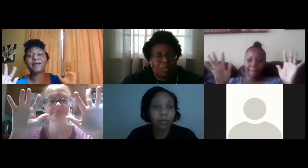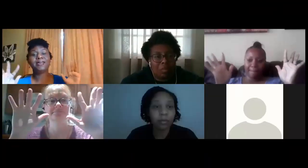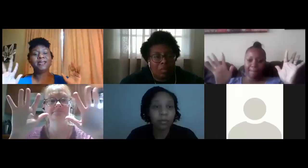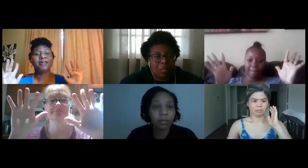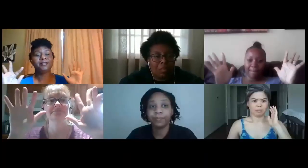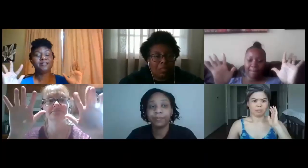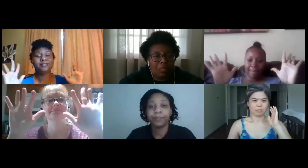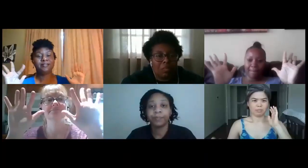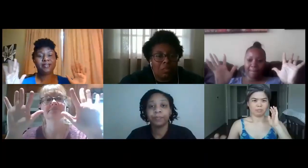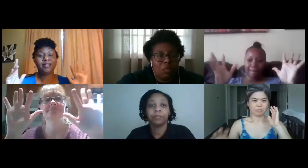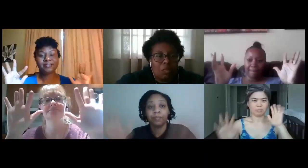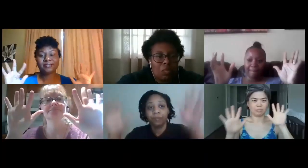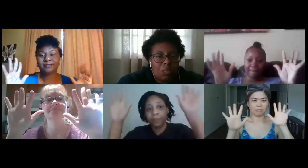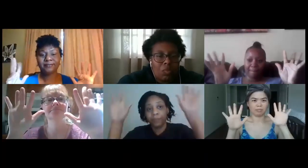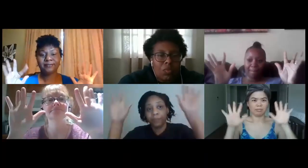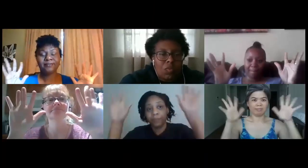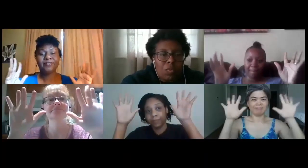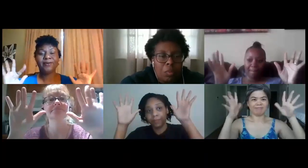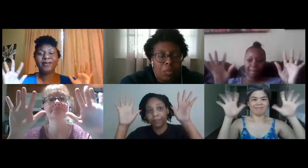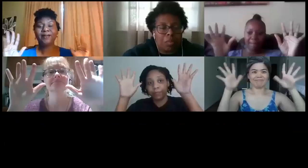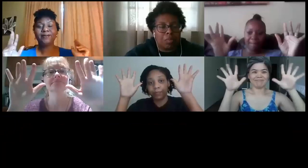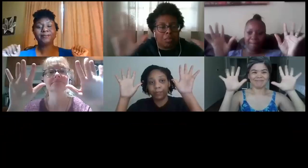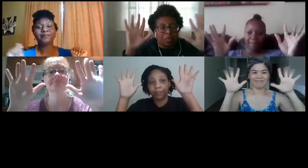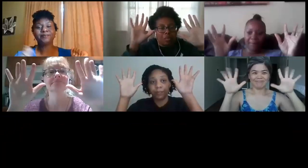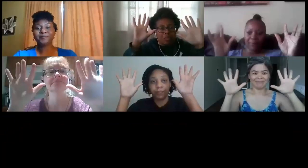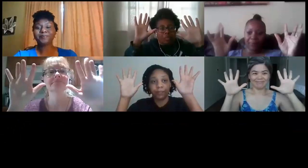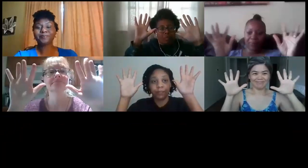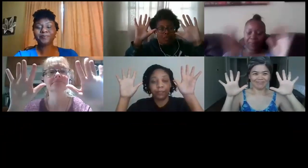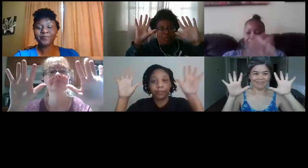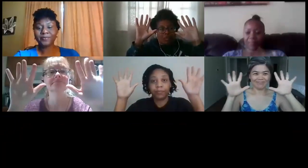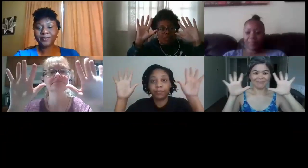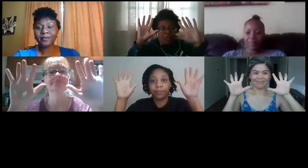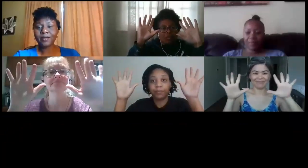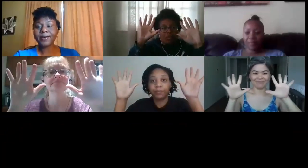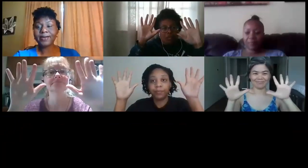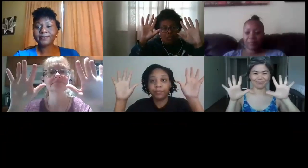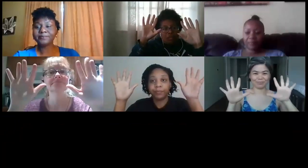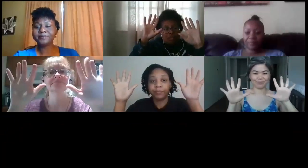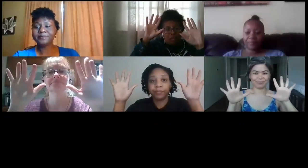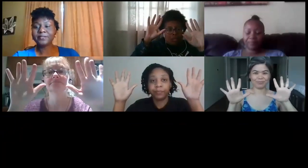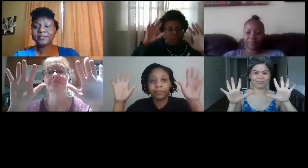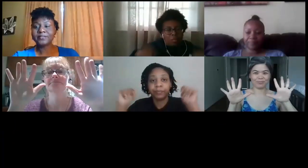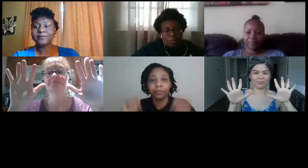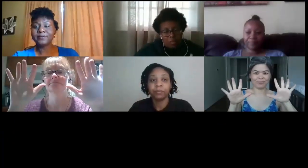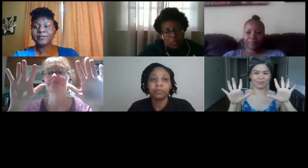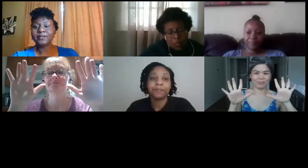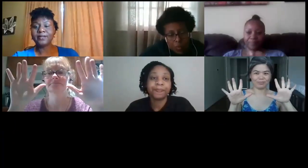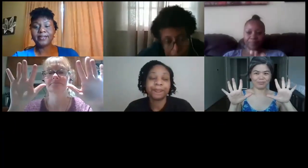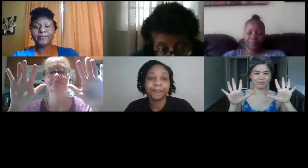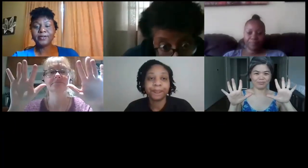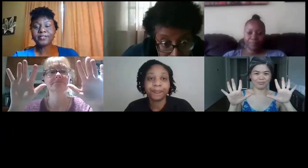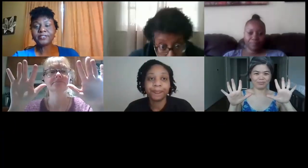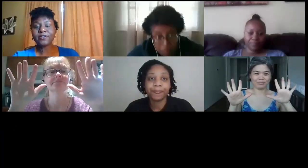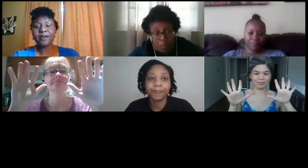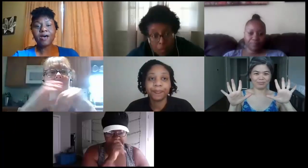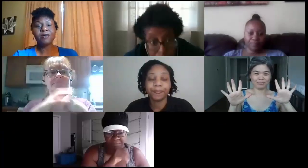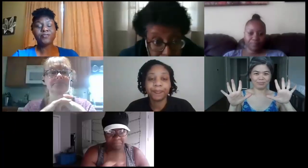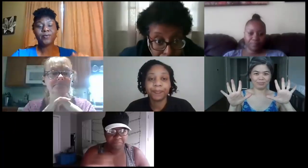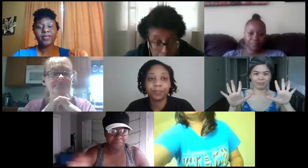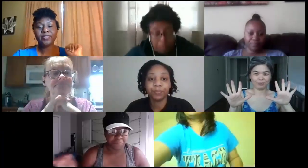my hands yes there we go all right so good we're gonna start off with